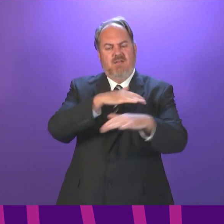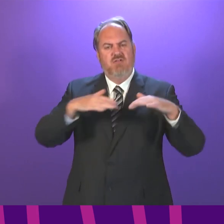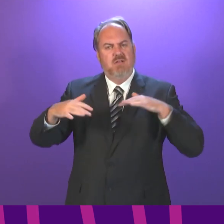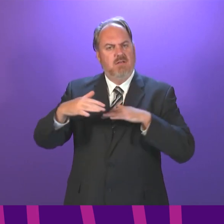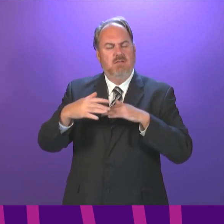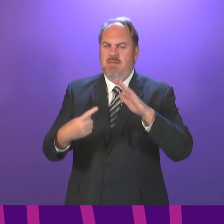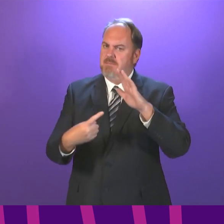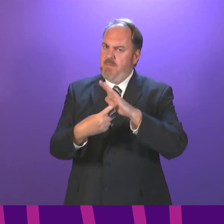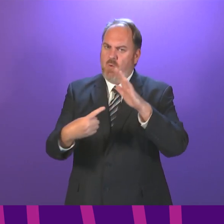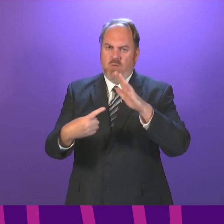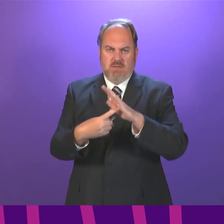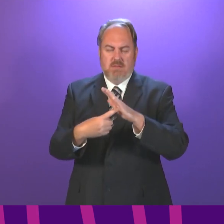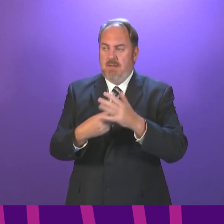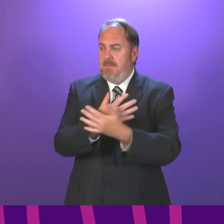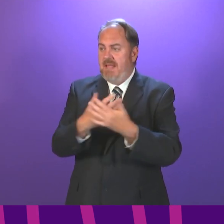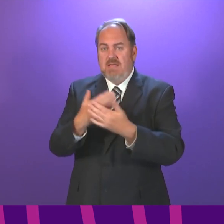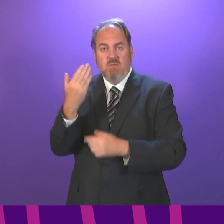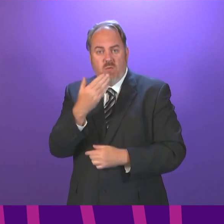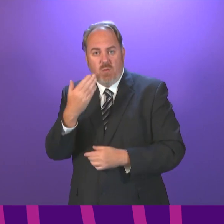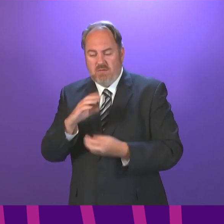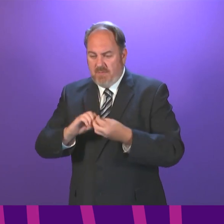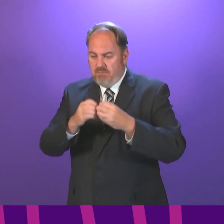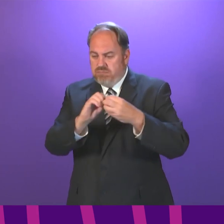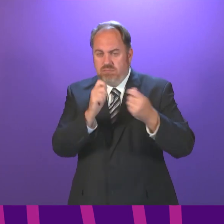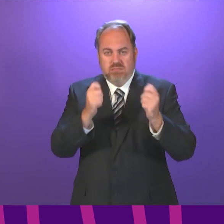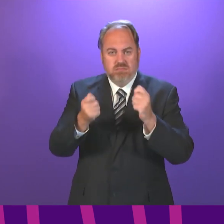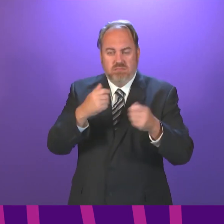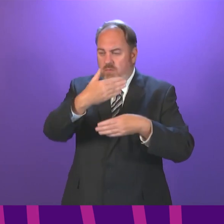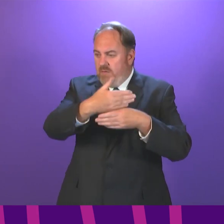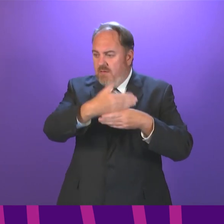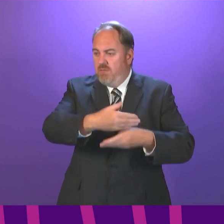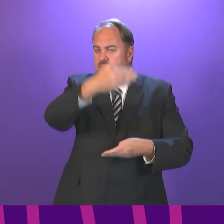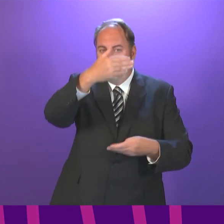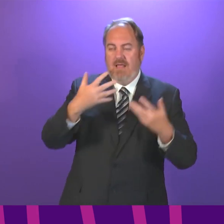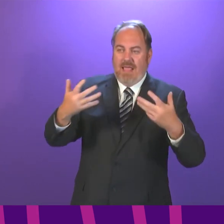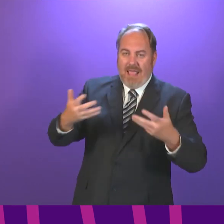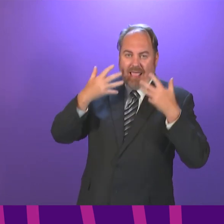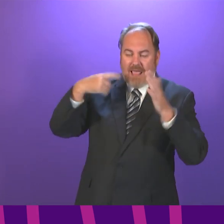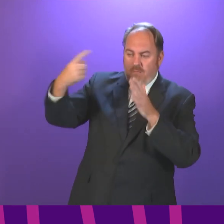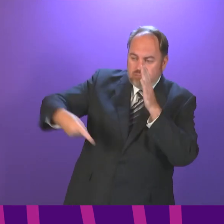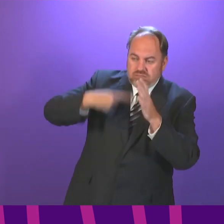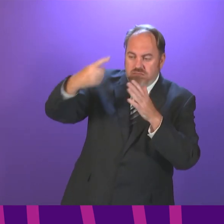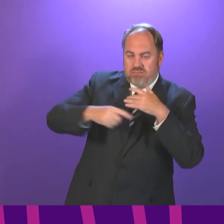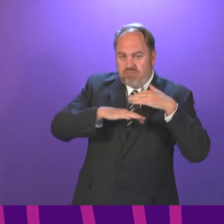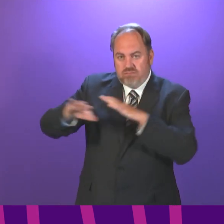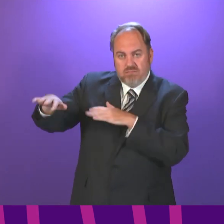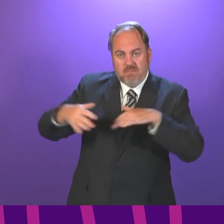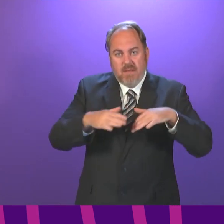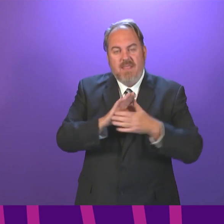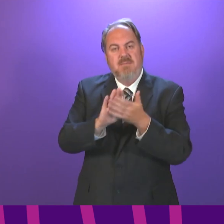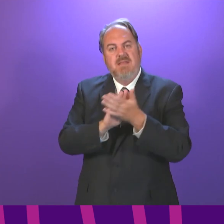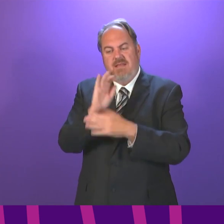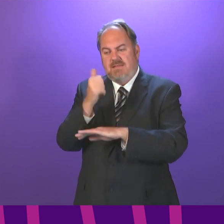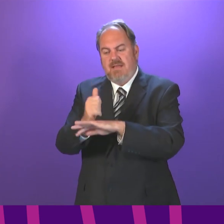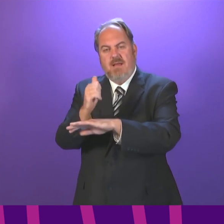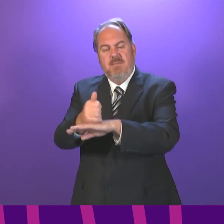authorities have already taken steps to improve ventilation in the school estate, and this work has highlighted the value of CO2 monitors.